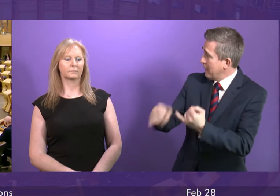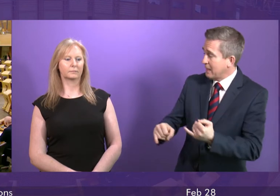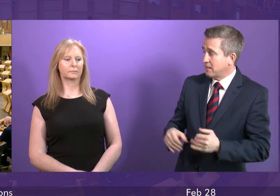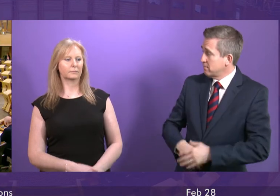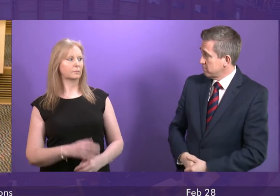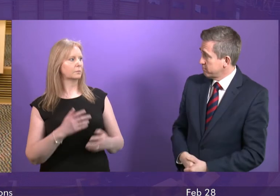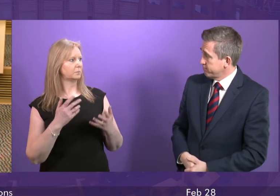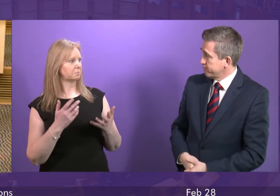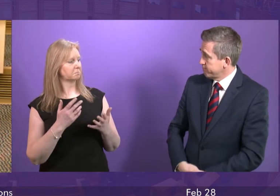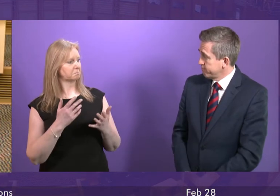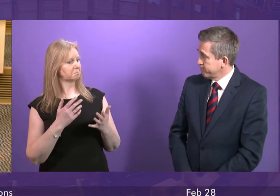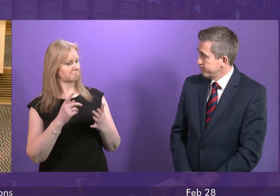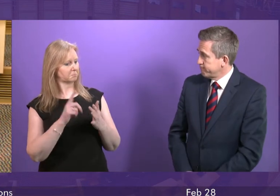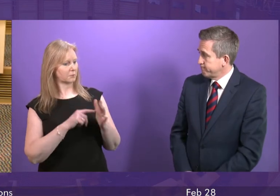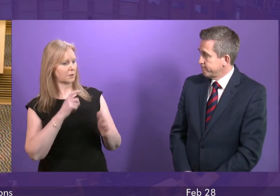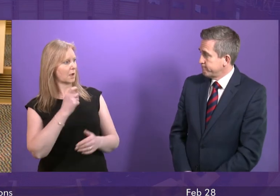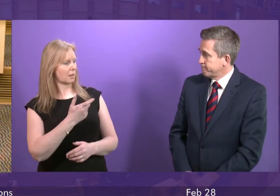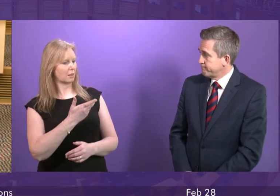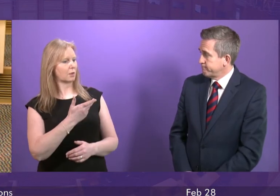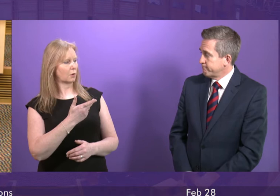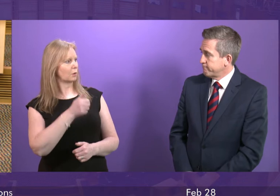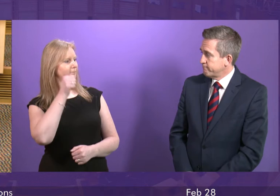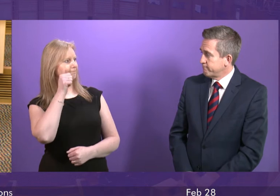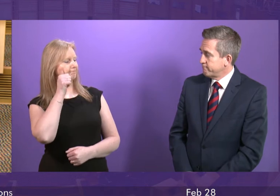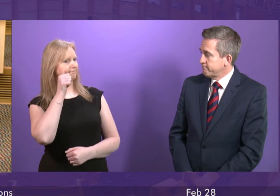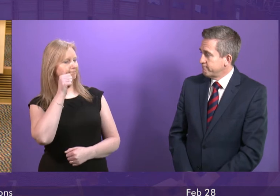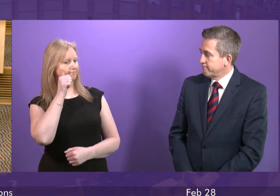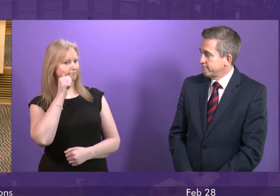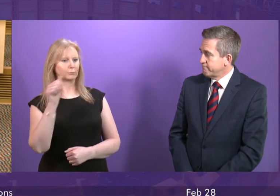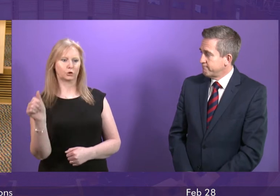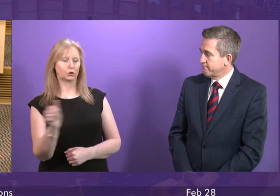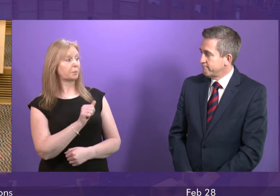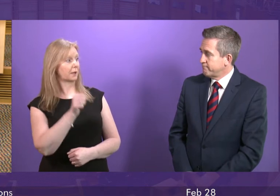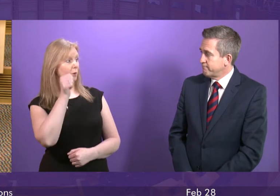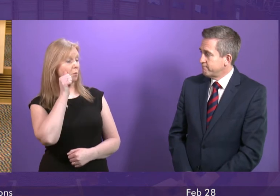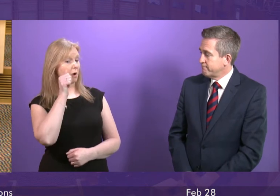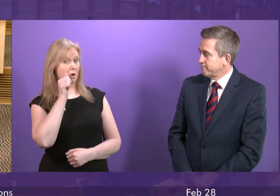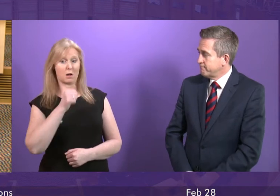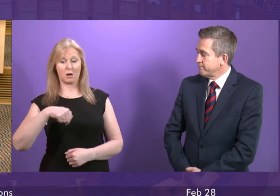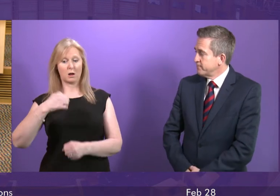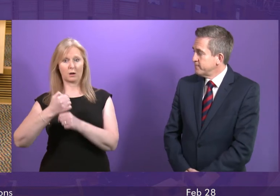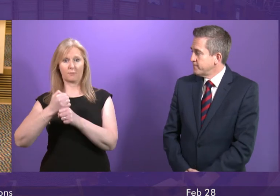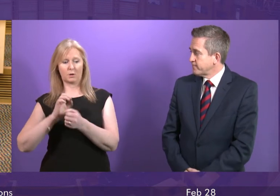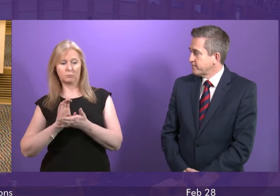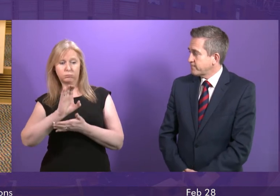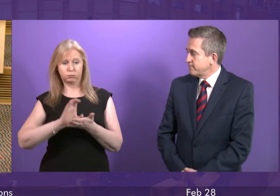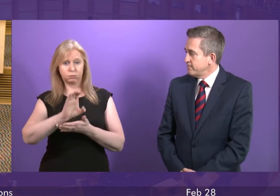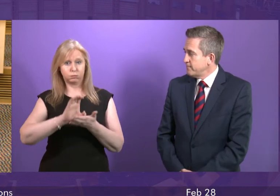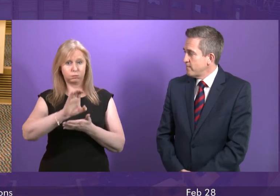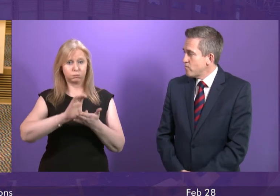As Jackson Carlow is well aware, he certainly should be aware of it, this government is investing record sums in the National Health